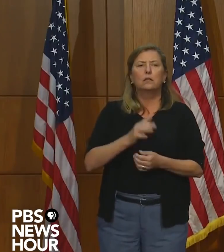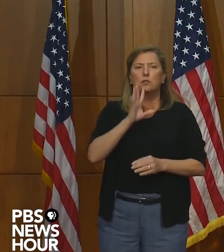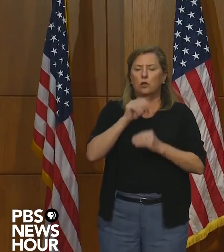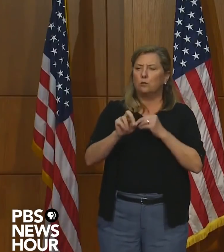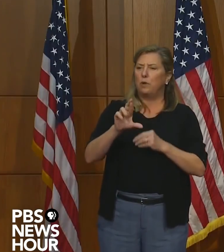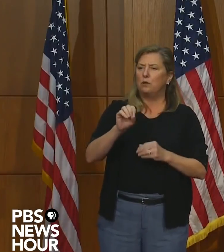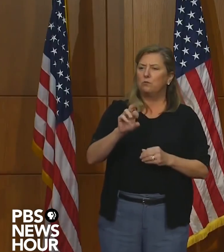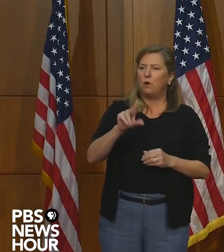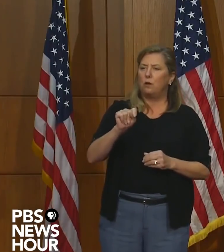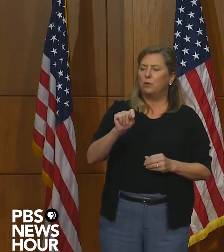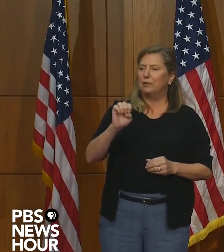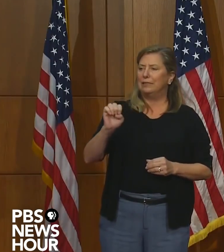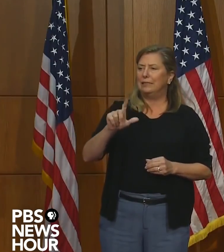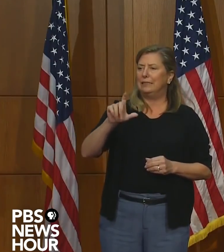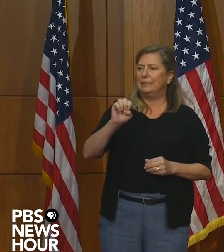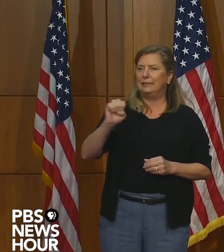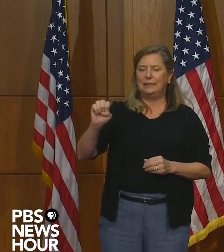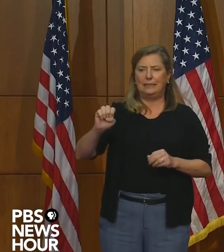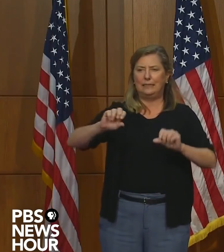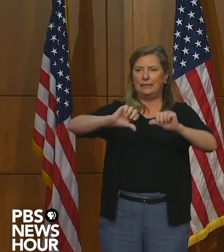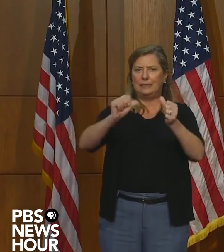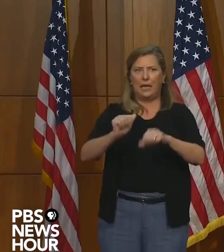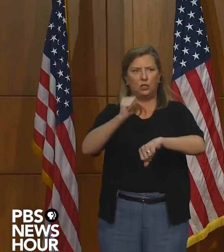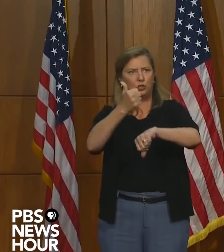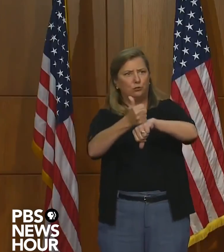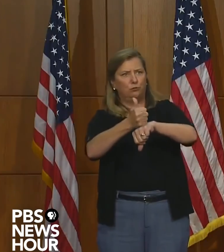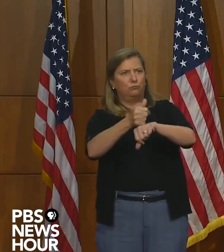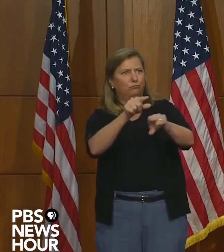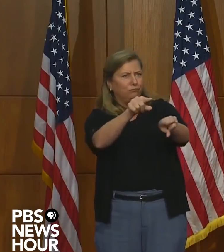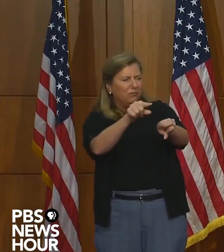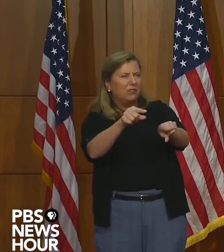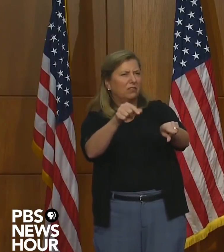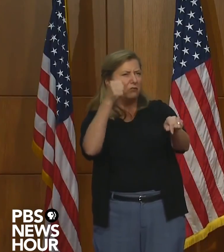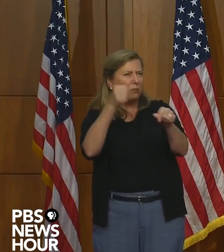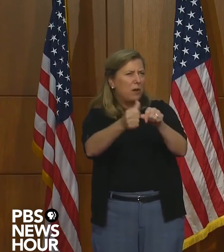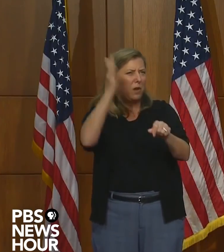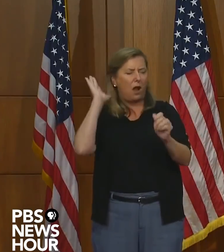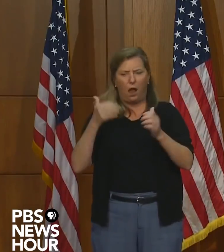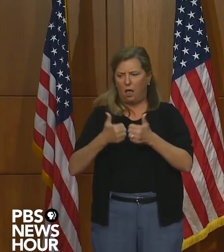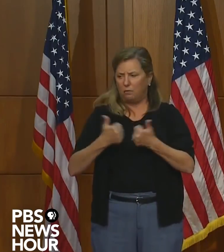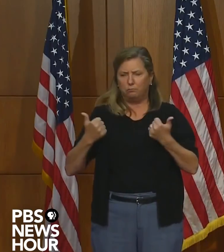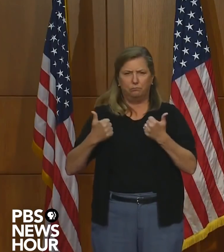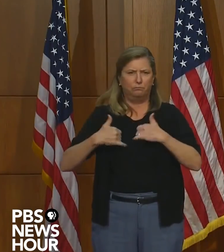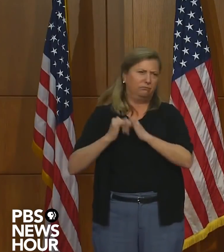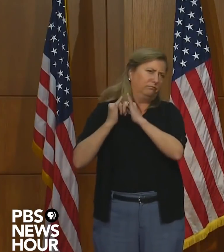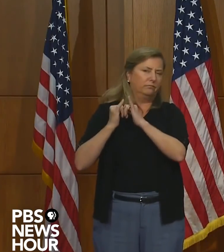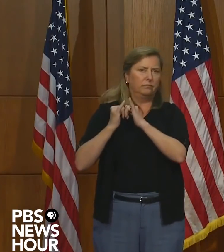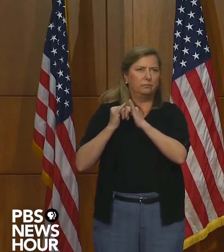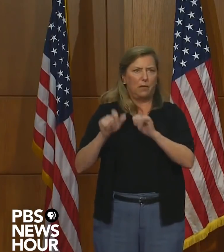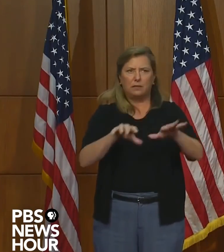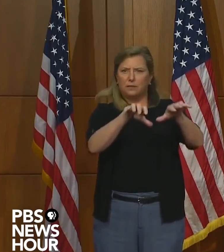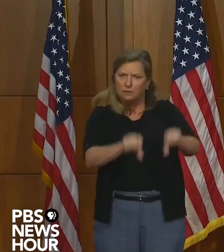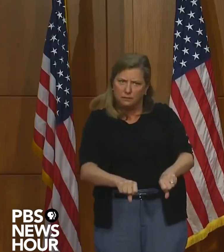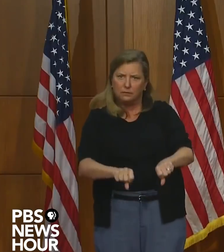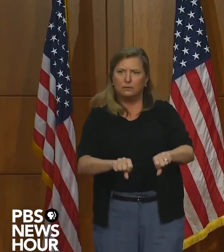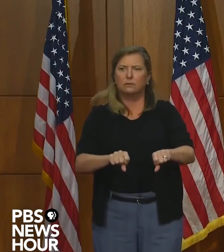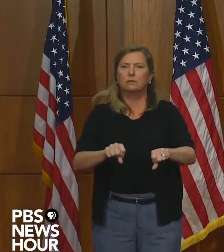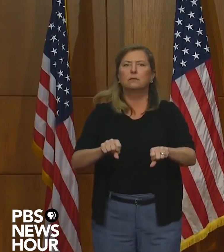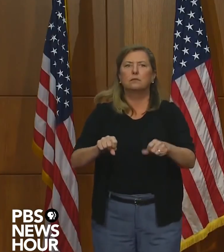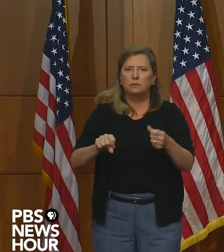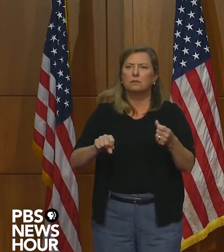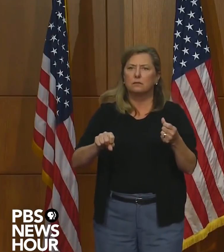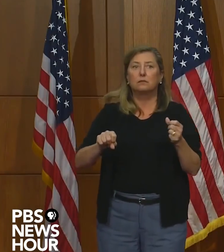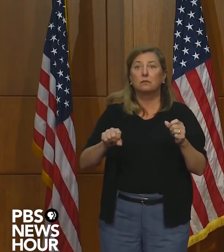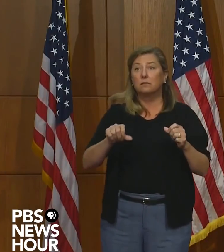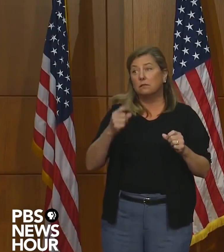E. Lee statue, uh, that is a, a monument of divisiveness that needs to come down. There are, there are other, uh,